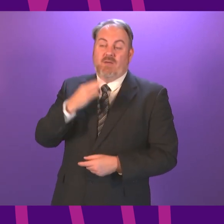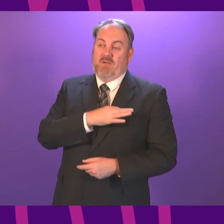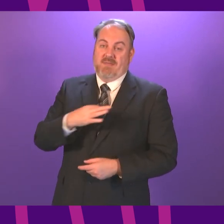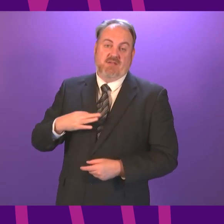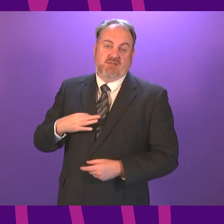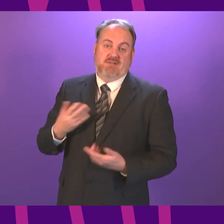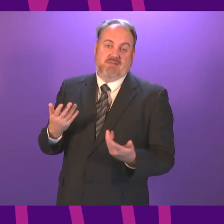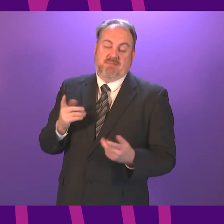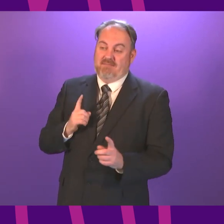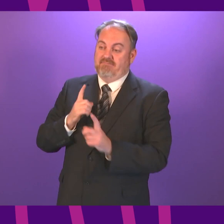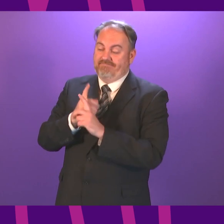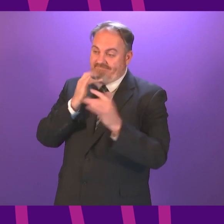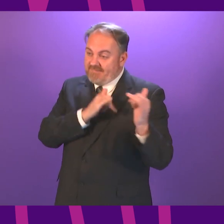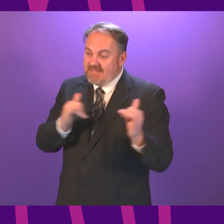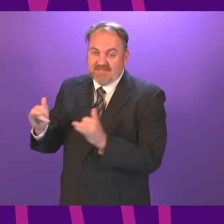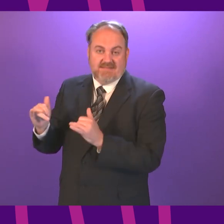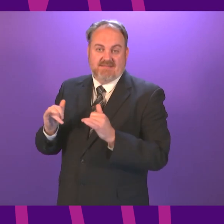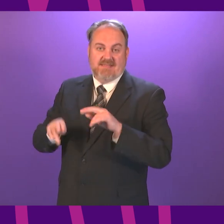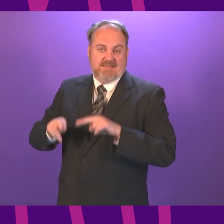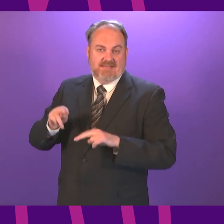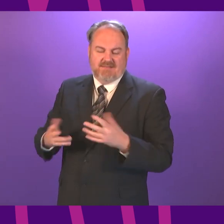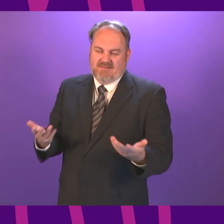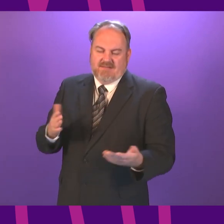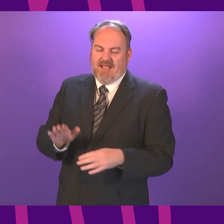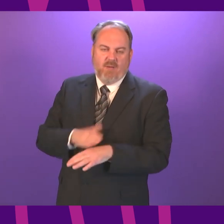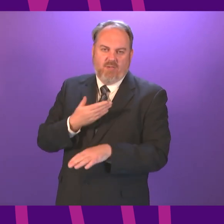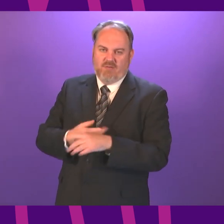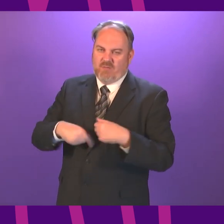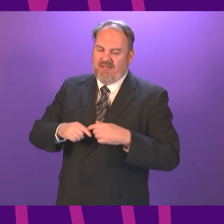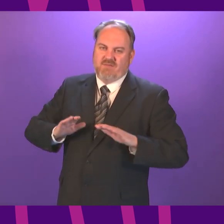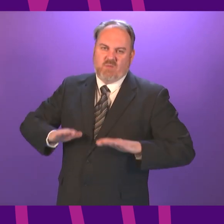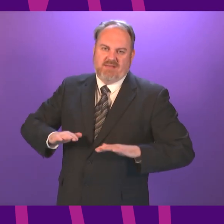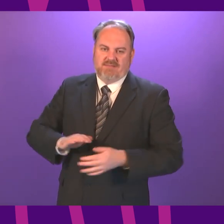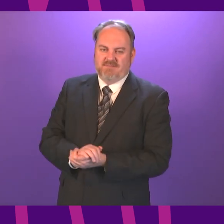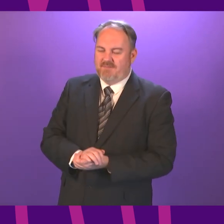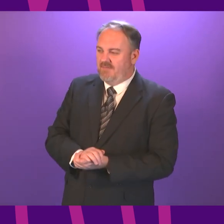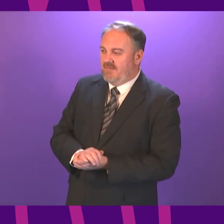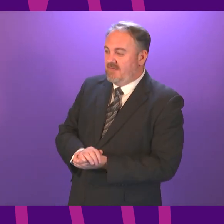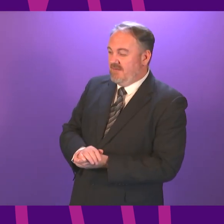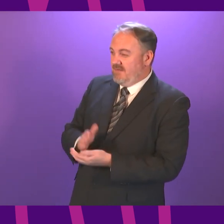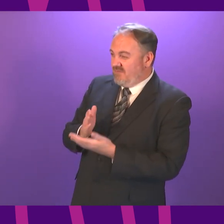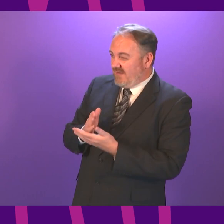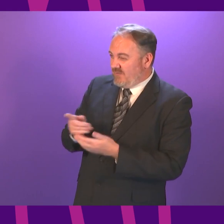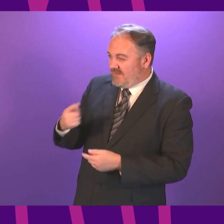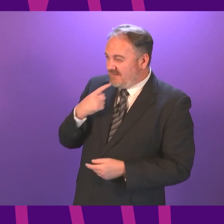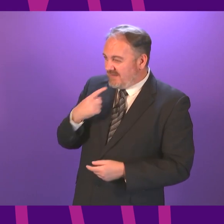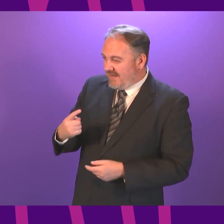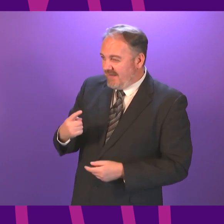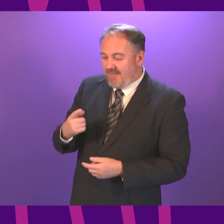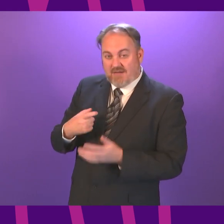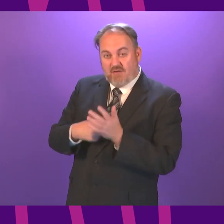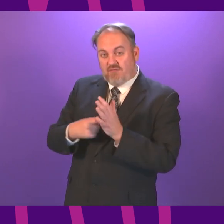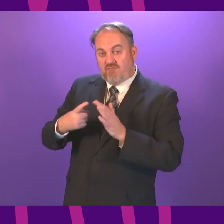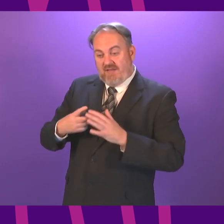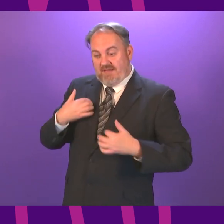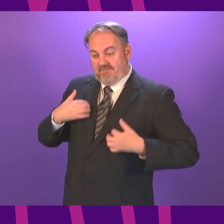longer will people have to wait first minister I think if Jackie Bailey is seriously saying that a remobilisation plan that was